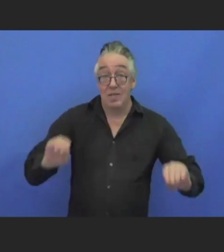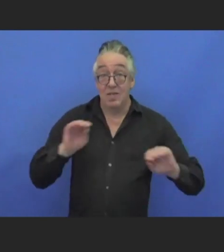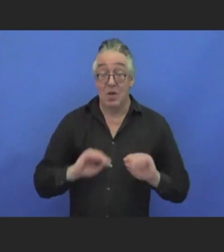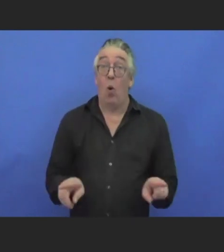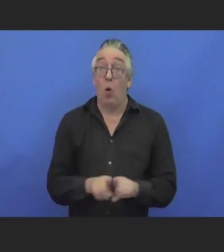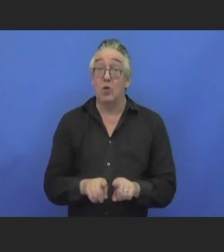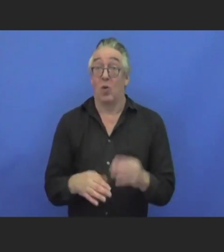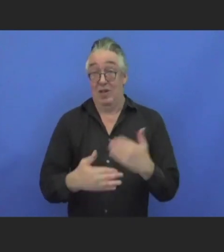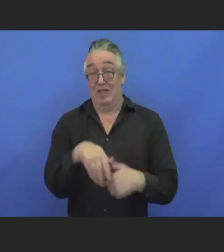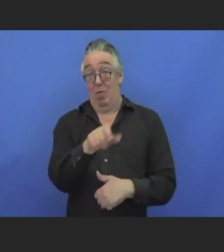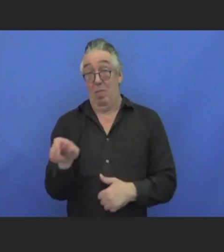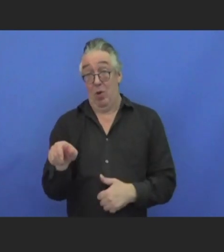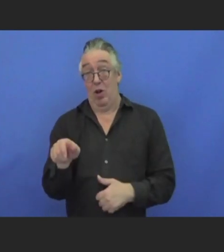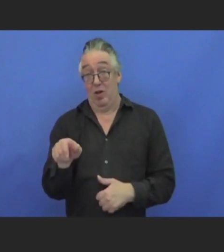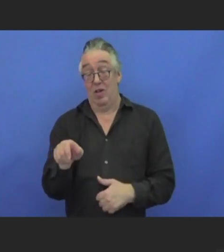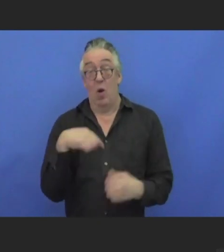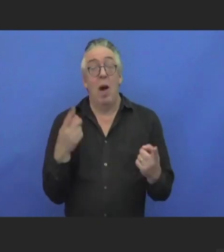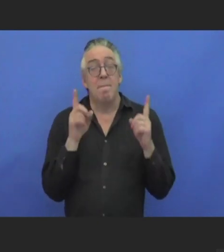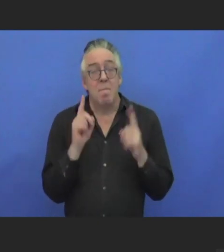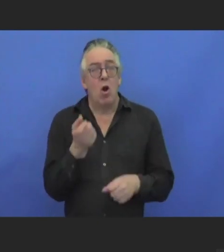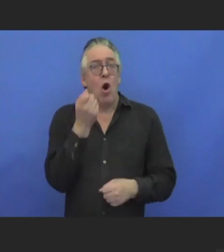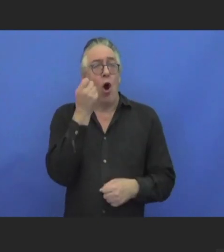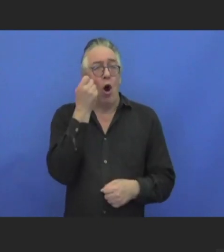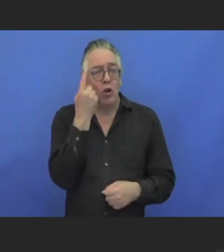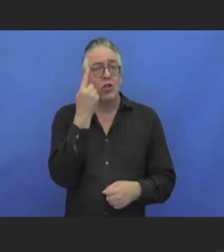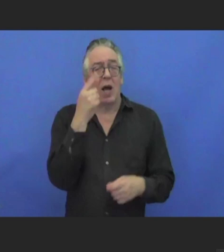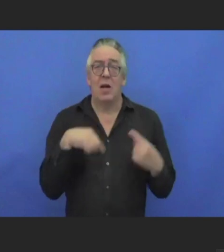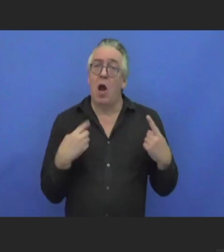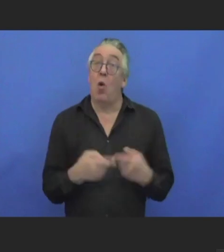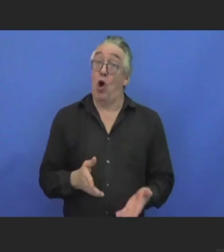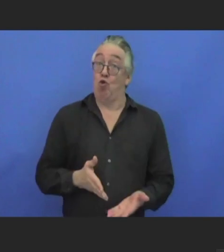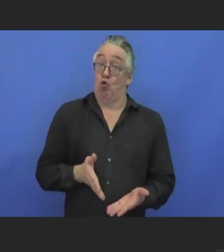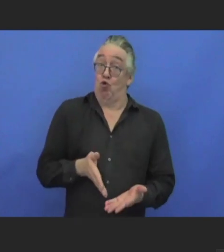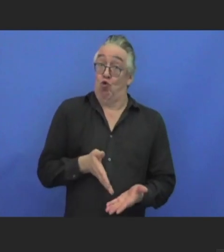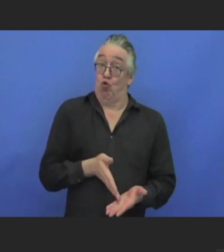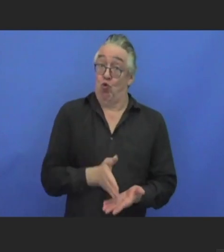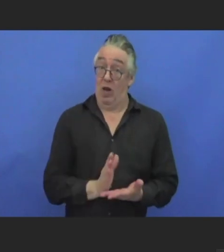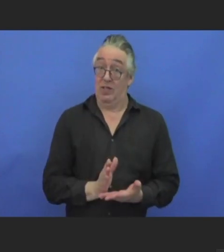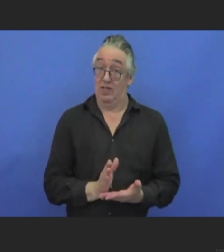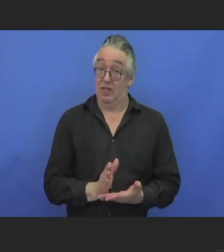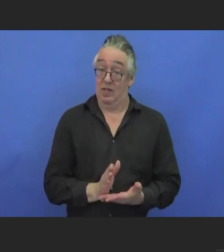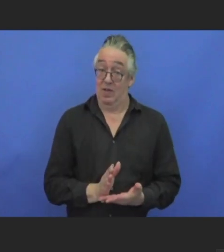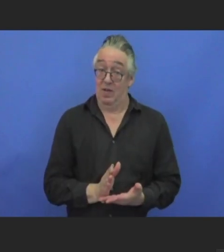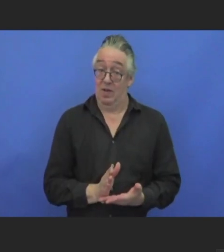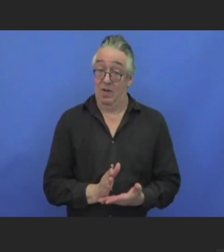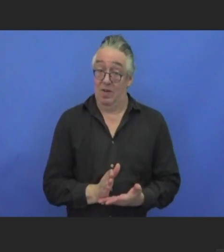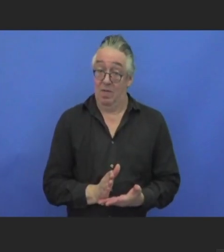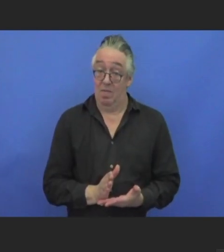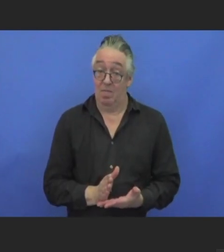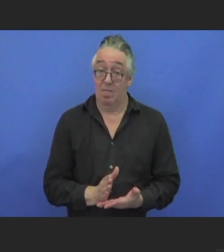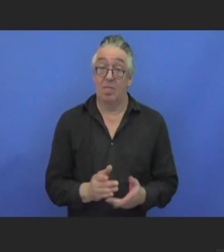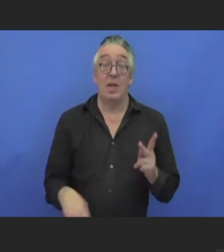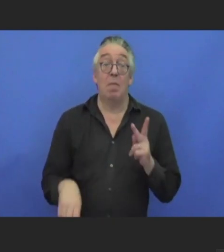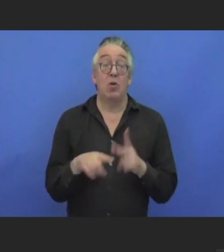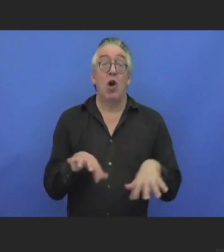We need to be able to understand our rights, what rights do we have, and how can we advocate for